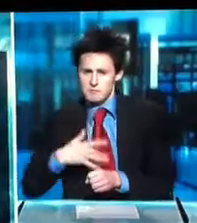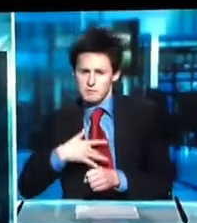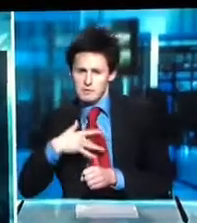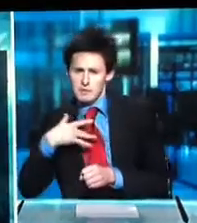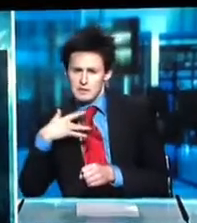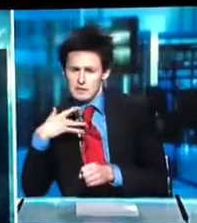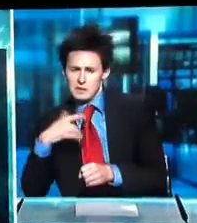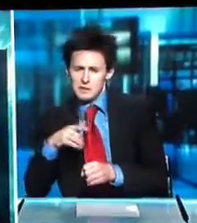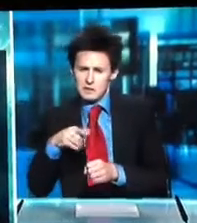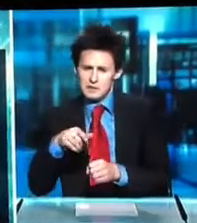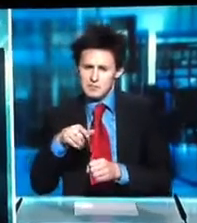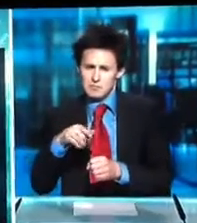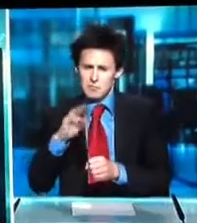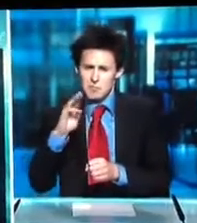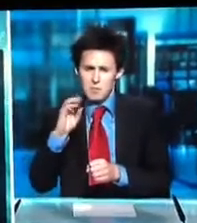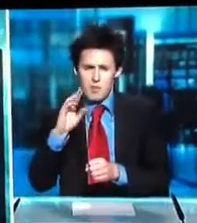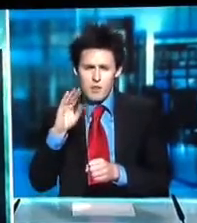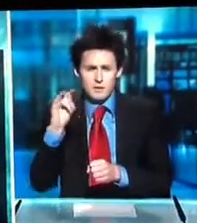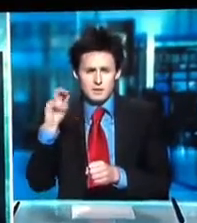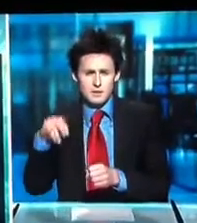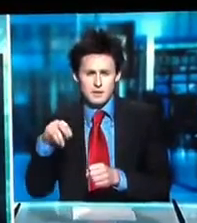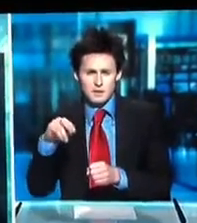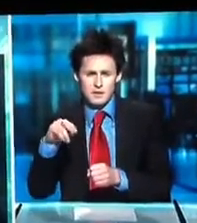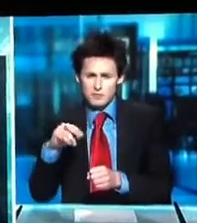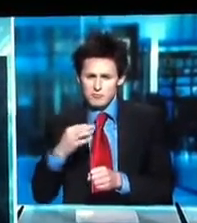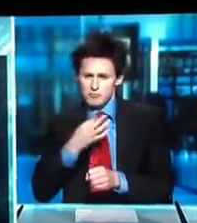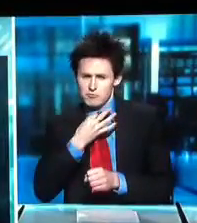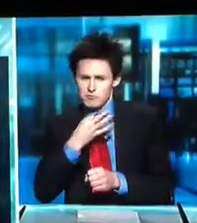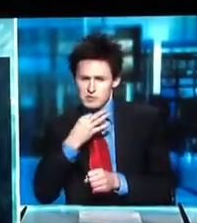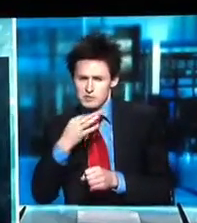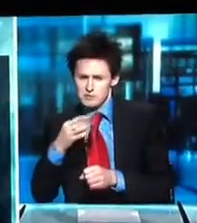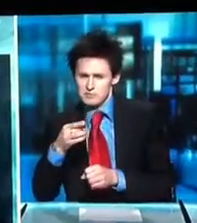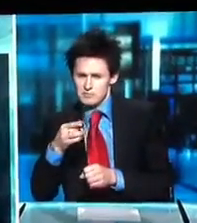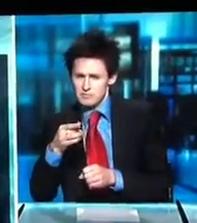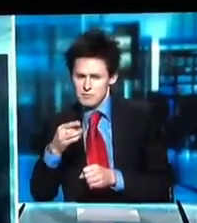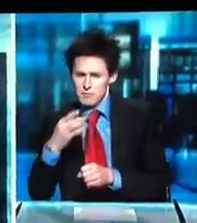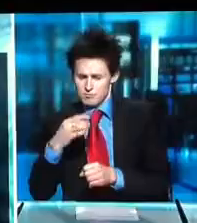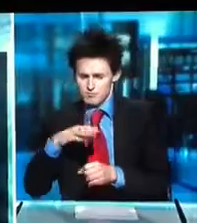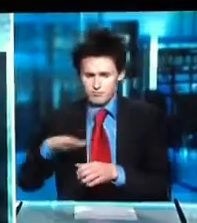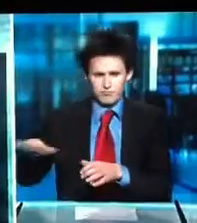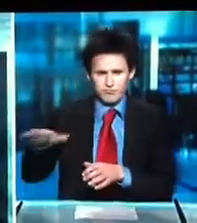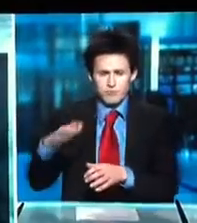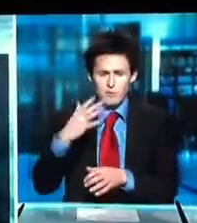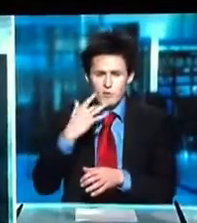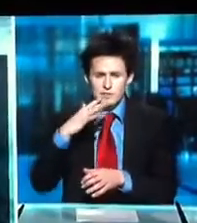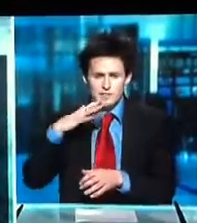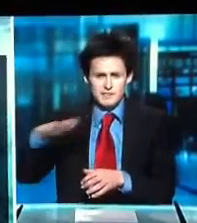However, they believe the contamination poses little risk to aquatic life.